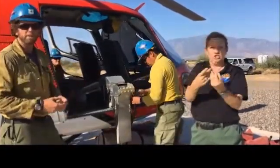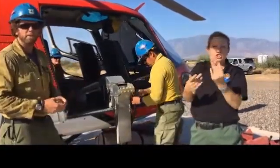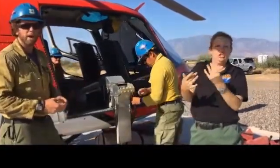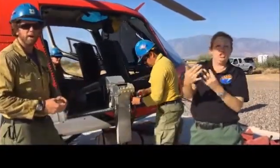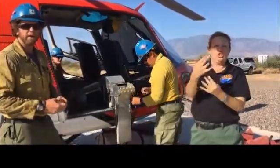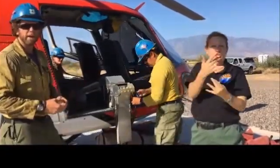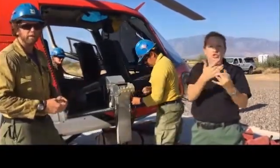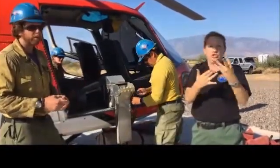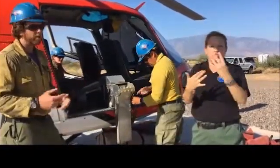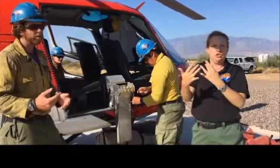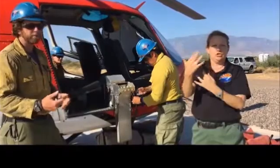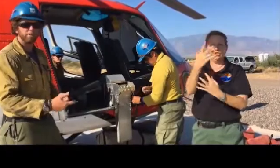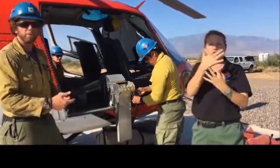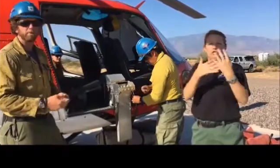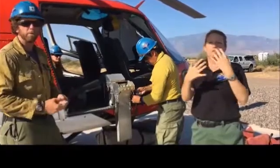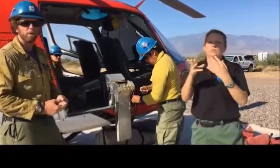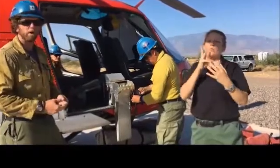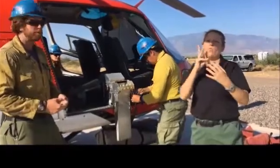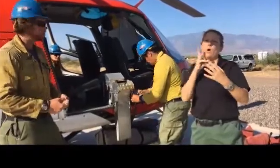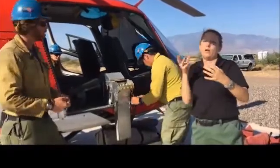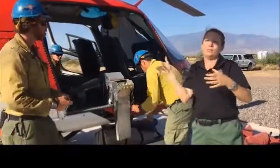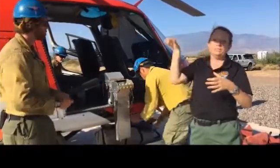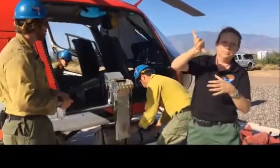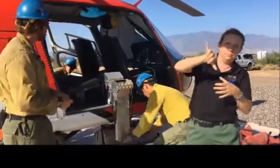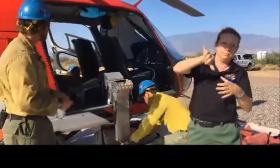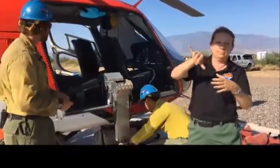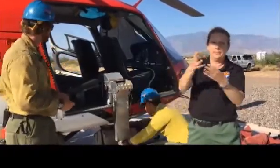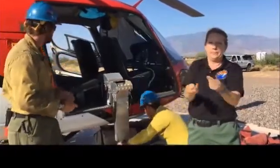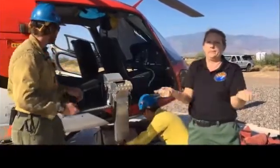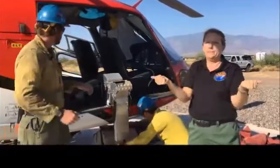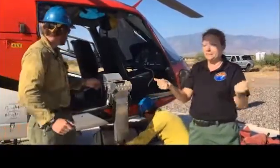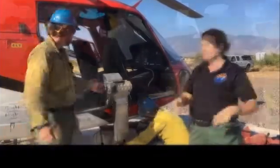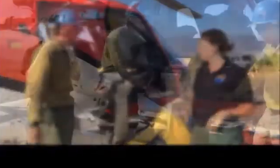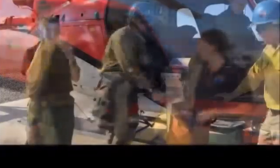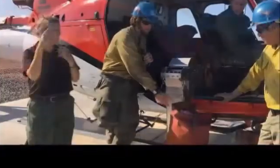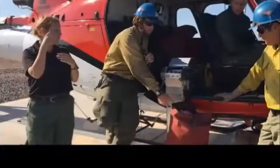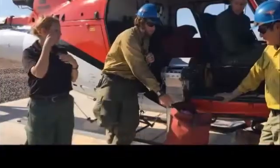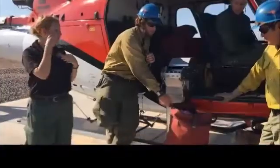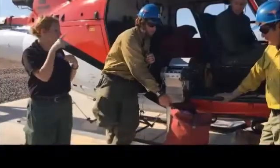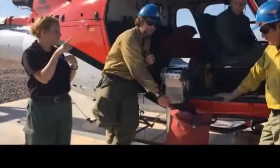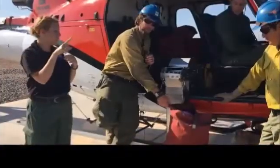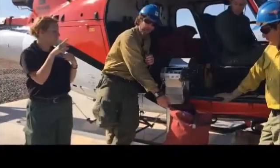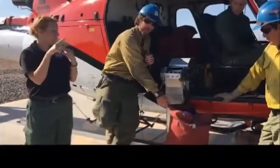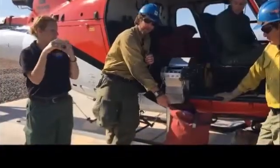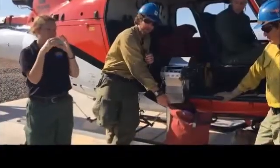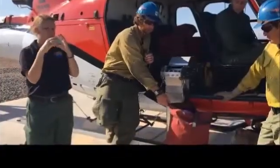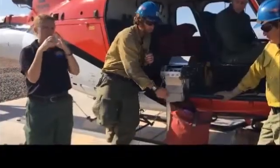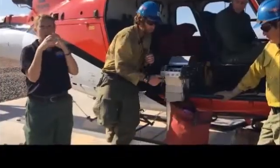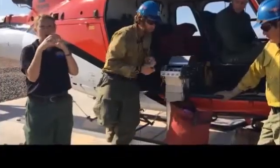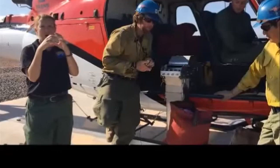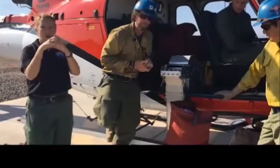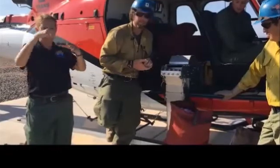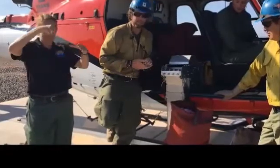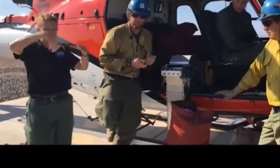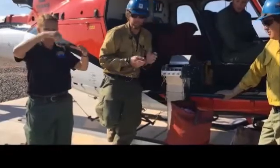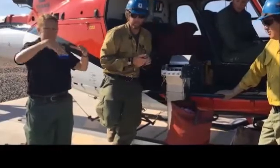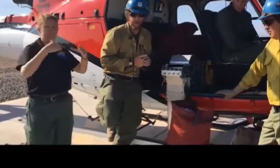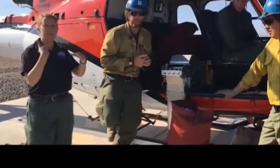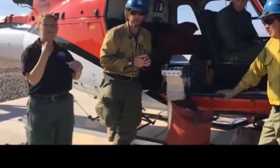a fire, and you're going to use the emergency water to extinguish it. So, we use this red bag here, which is about a